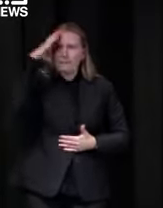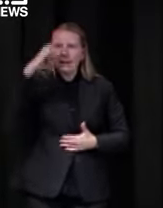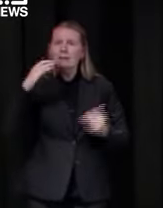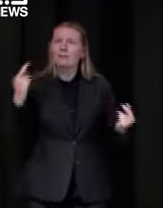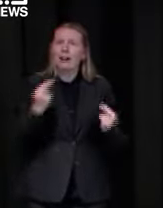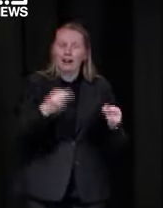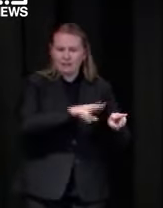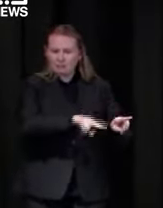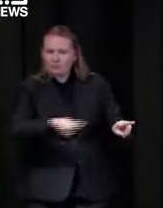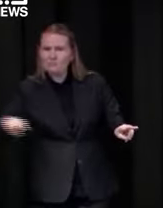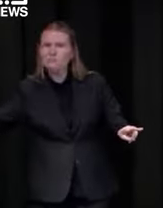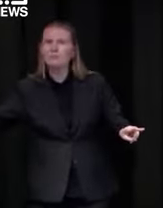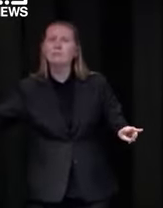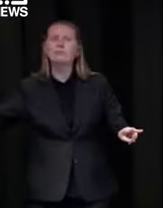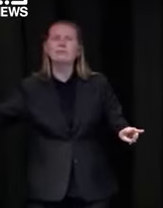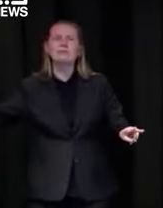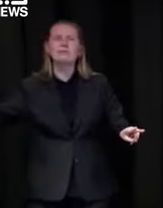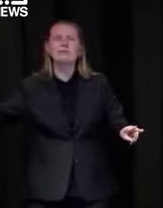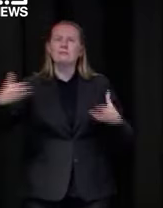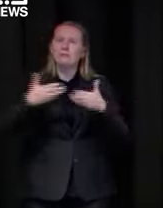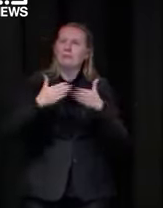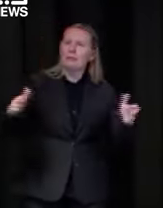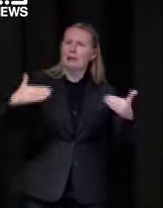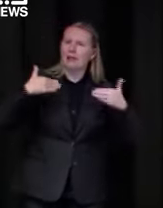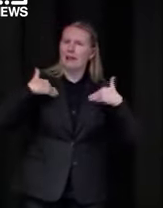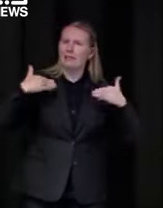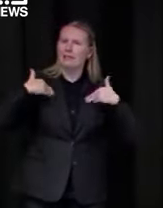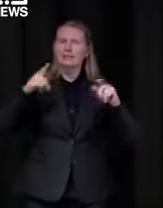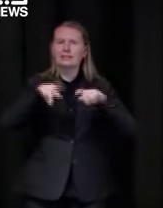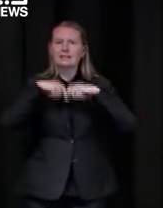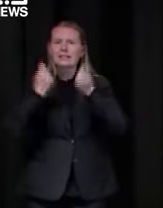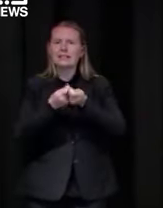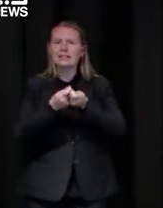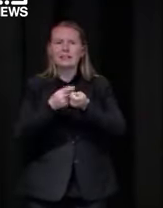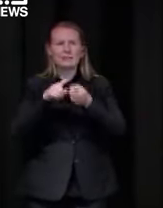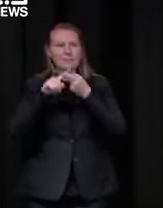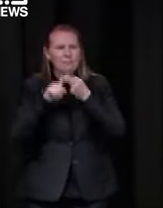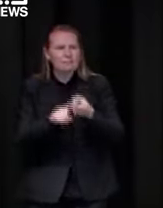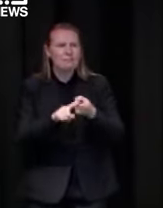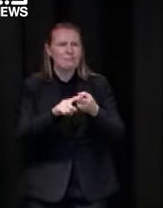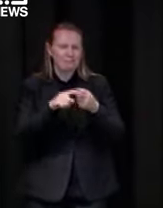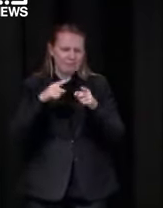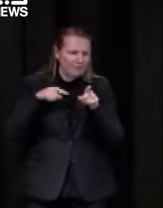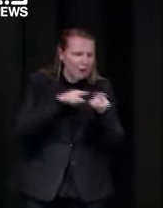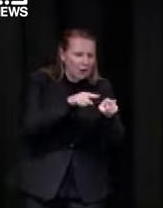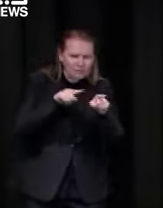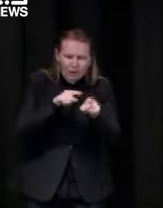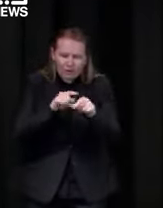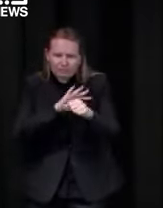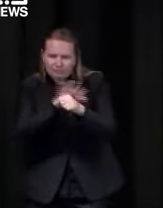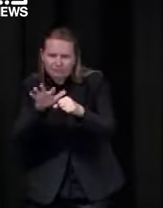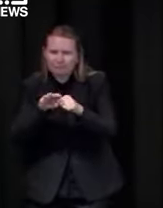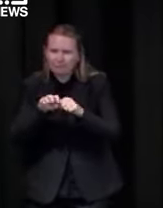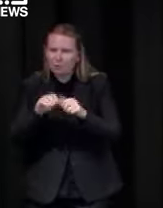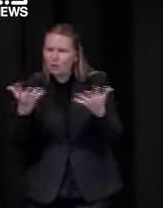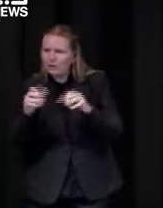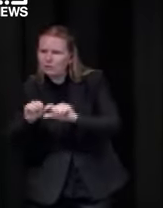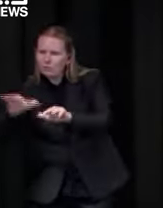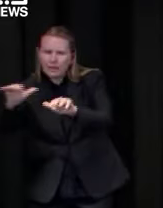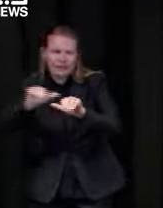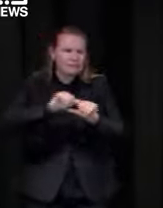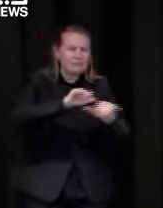to the public health units who work tirelessly to trace and contain this outbreak all over our state